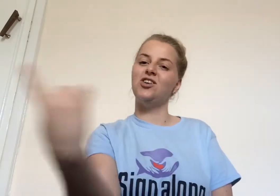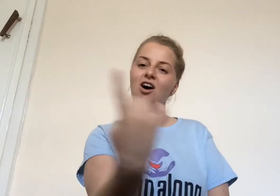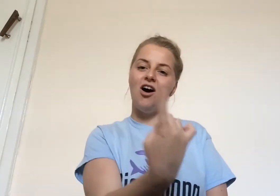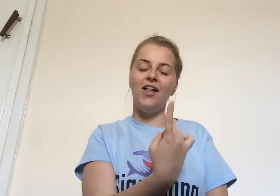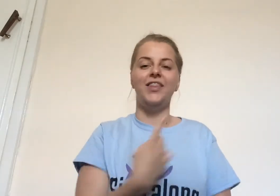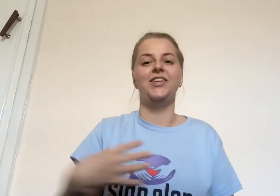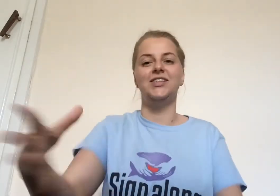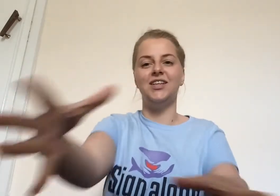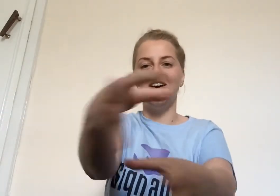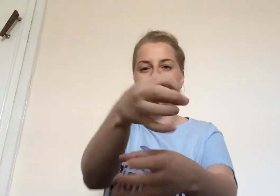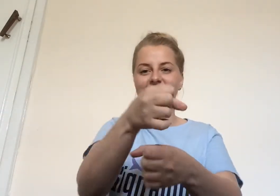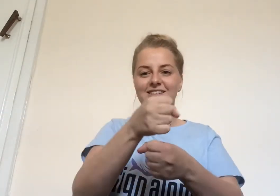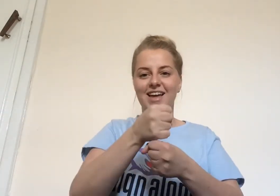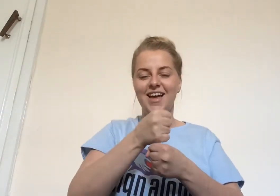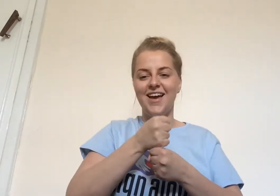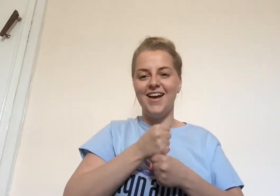all it's gonna take.